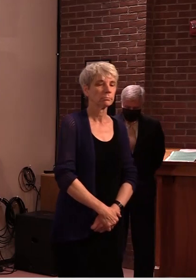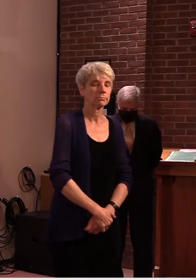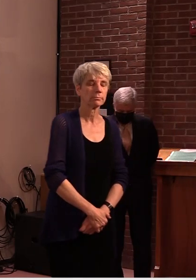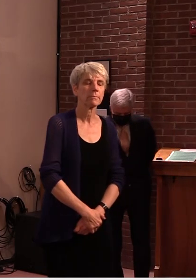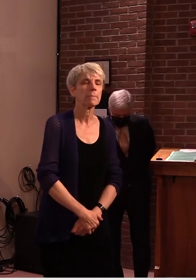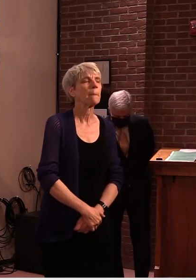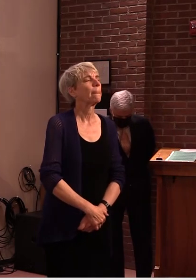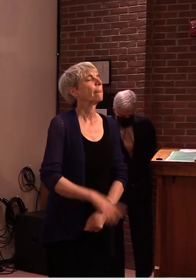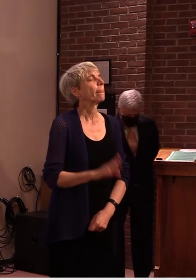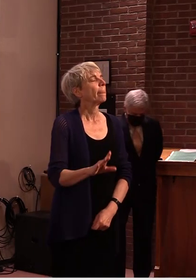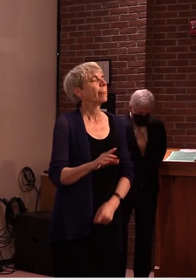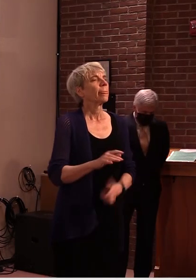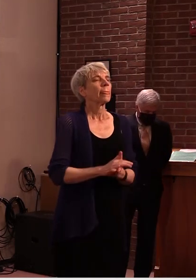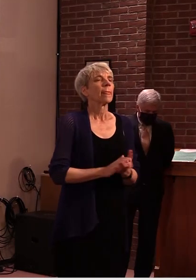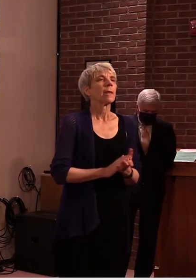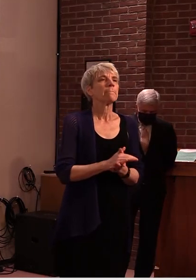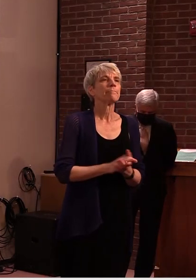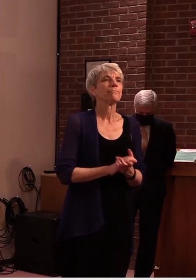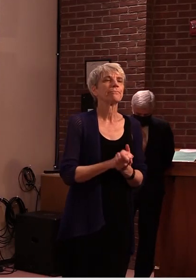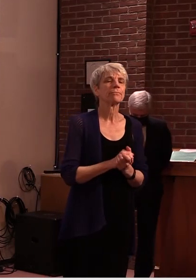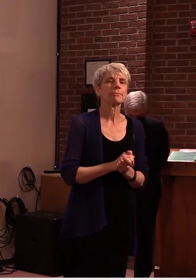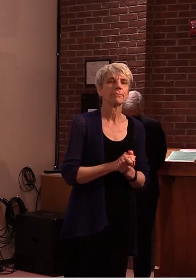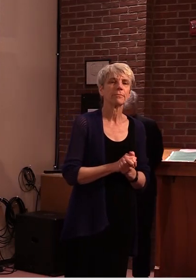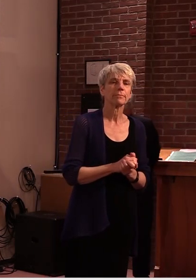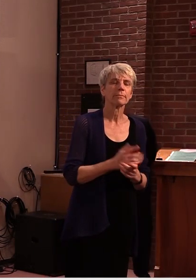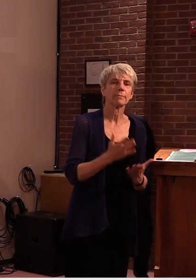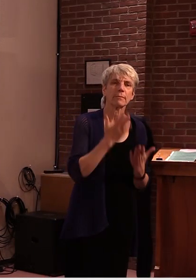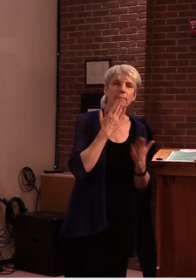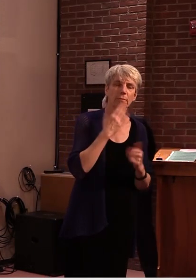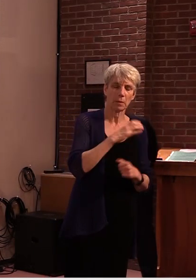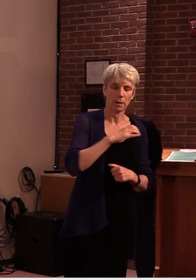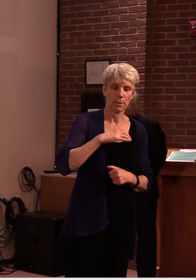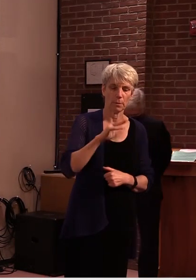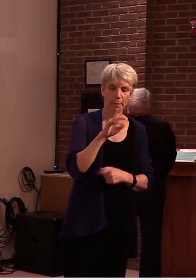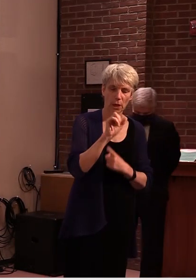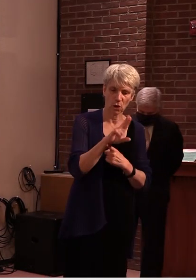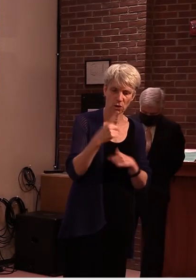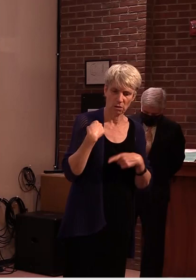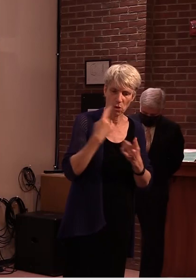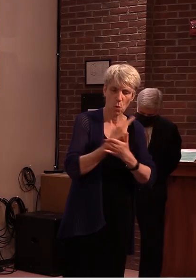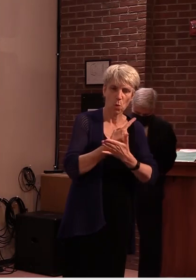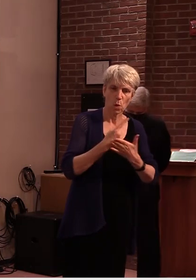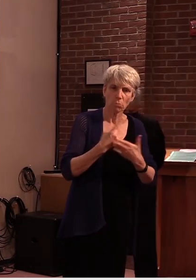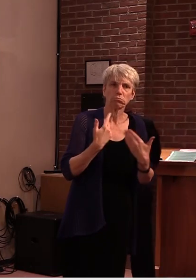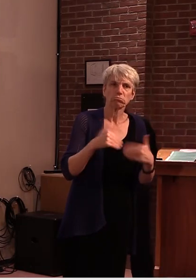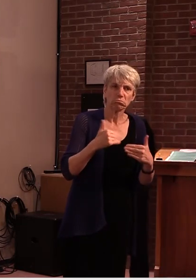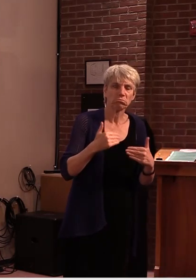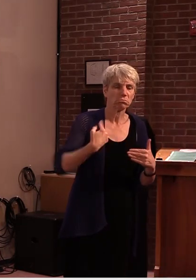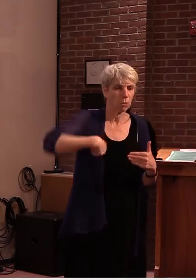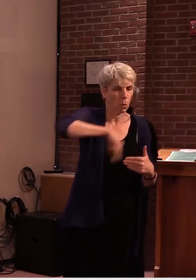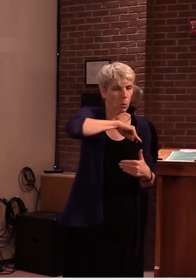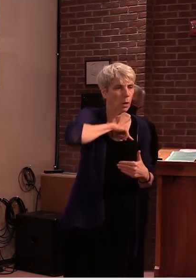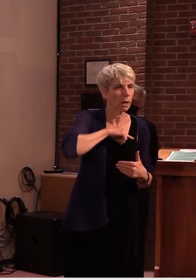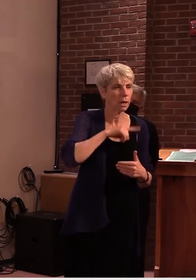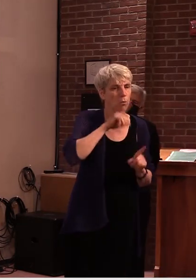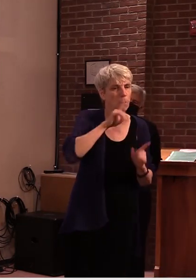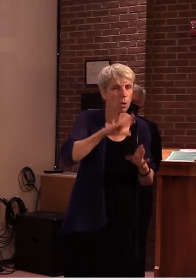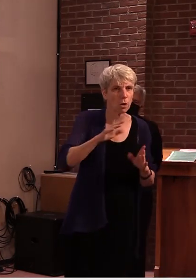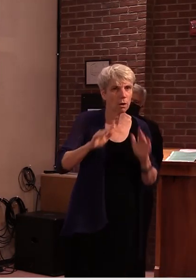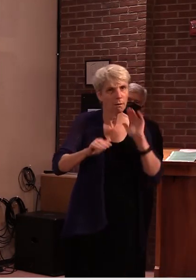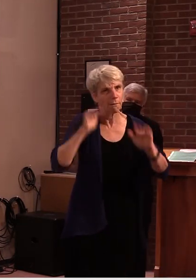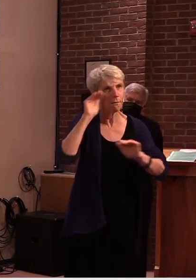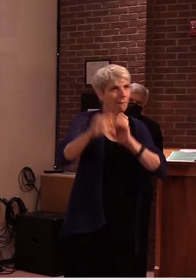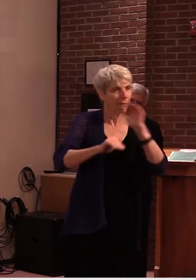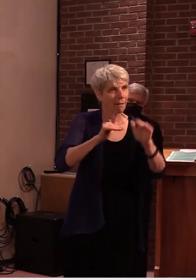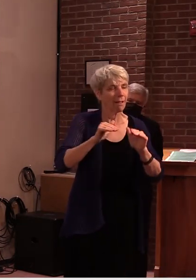commissioner baker um i appreciate the availability you've uh had uh over the past week uh for members of the media um and